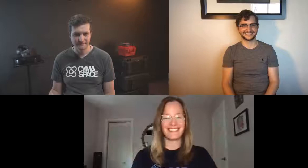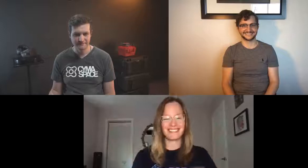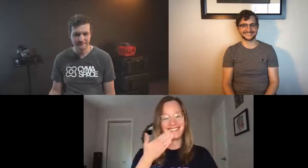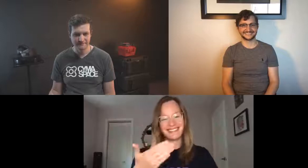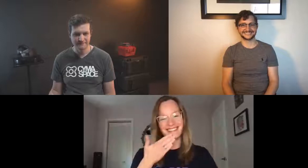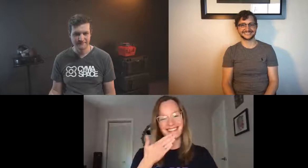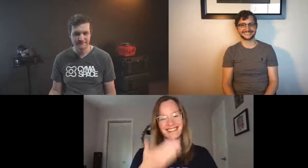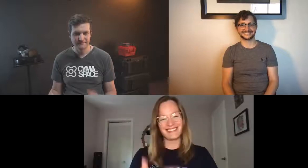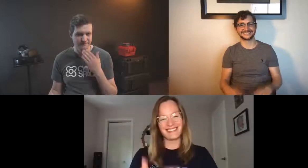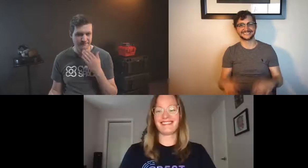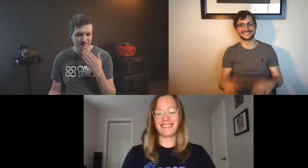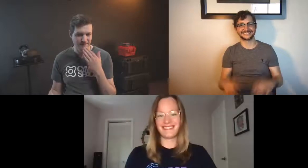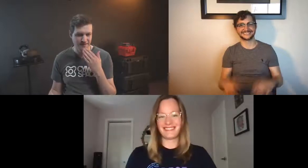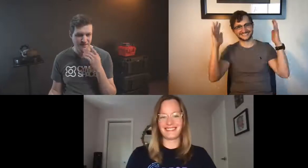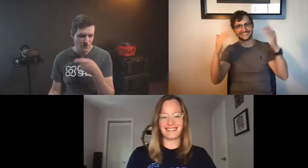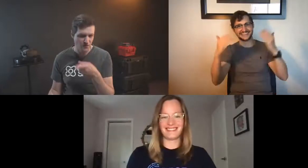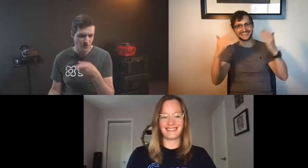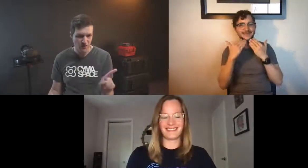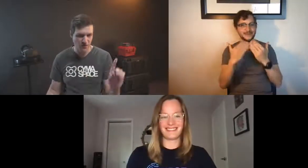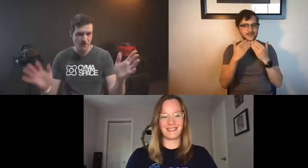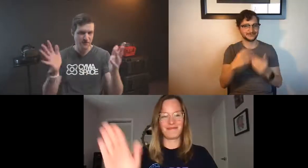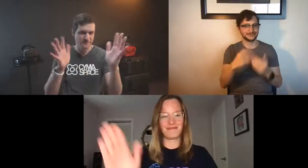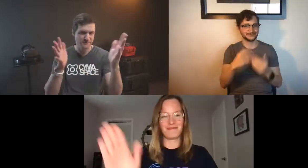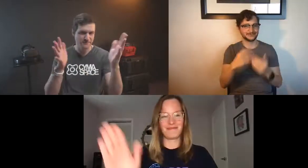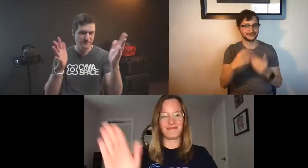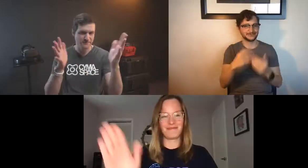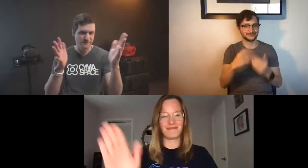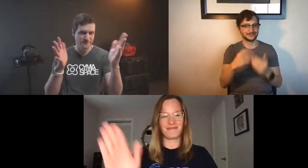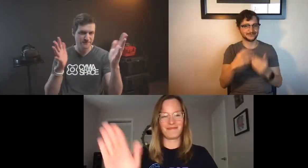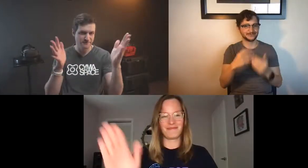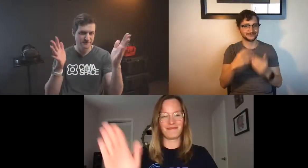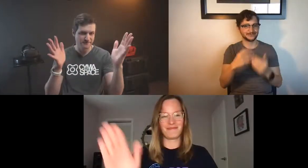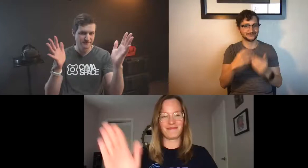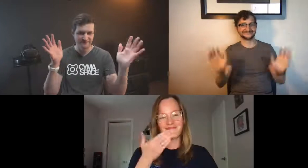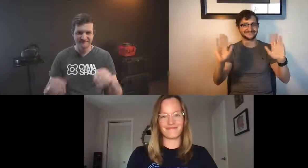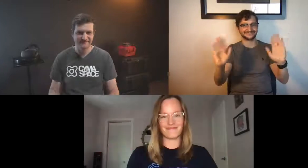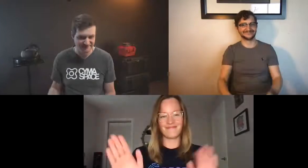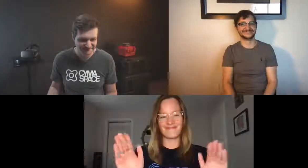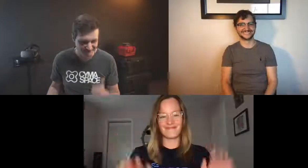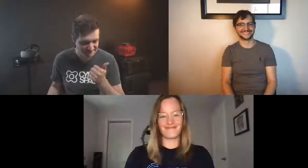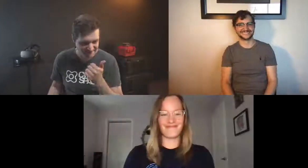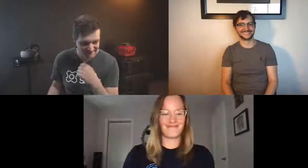everyone and happy crest fest thank you thank you so much thank you